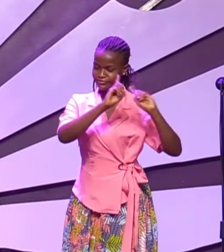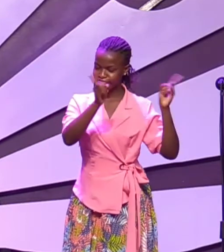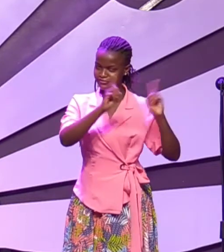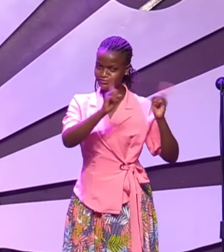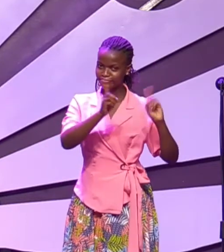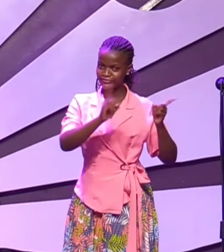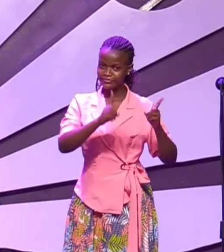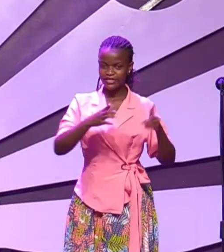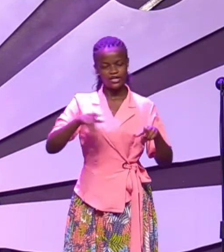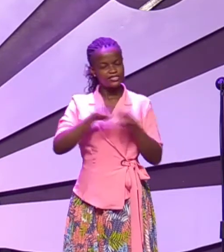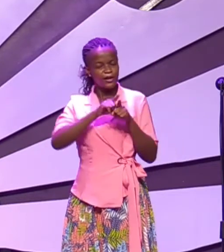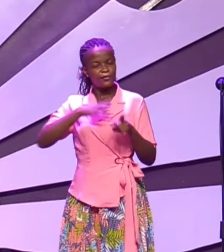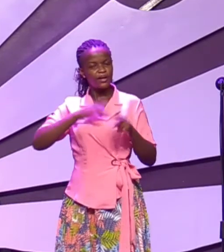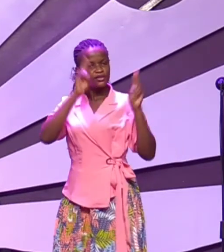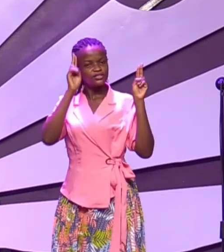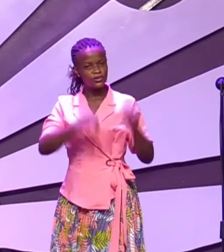and my no is no